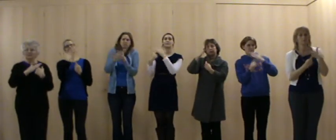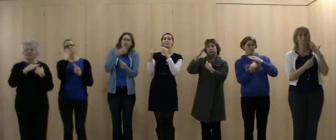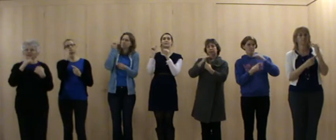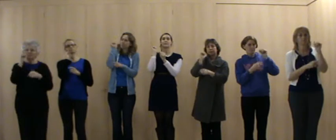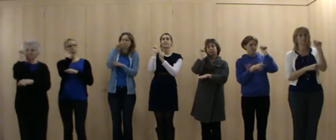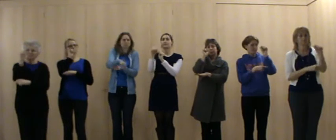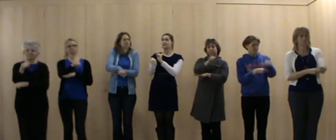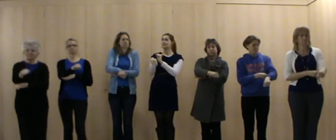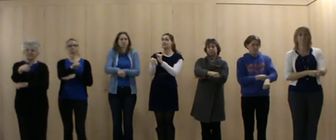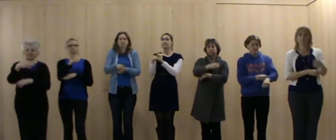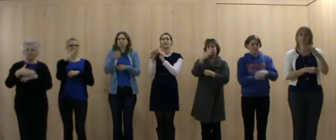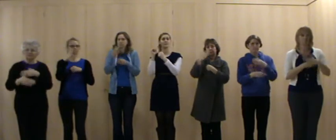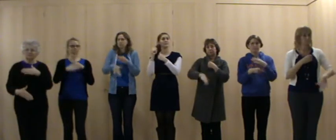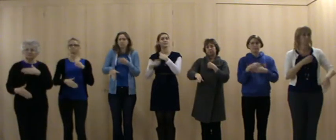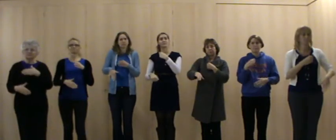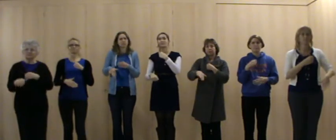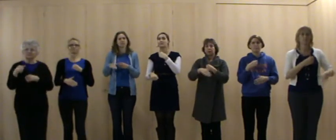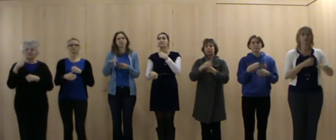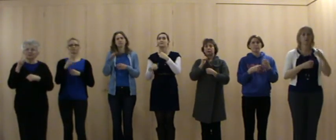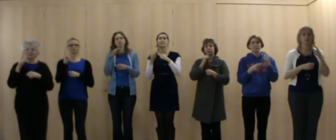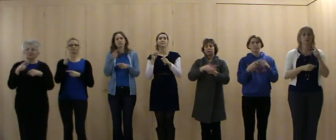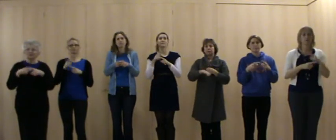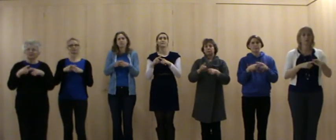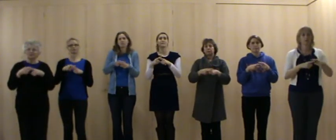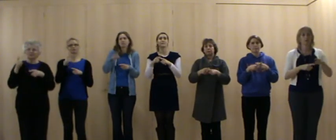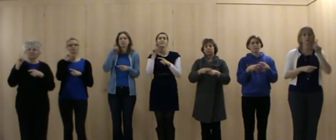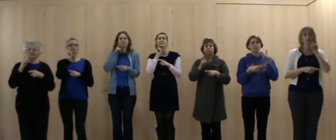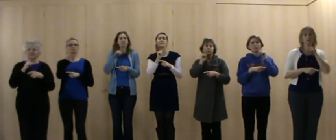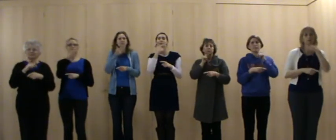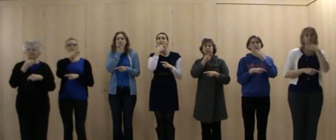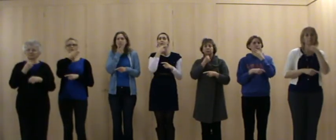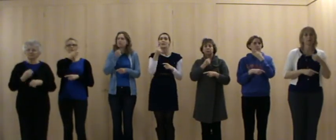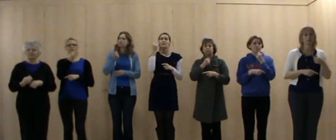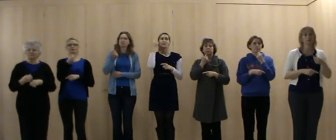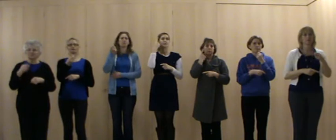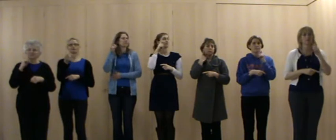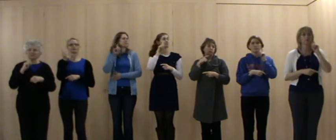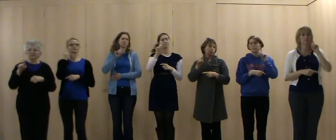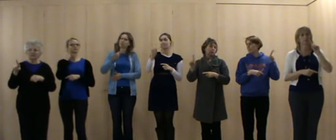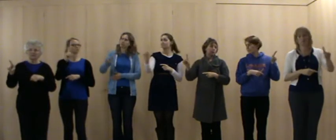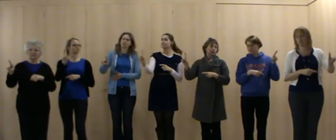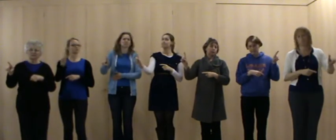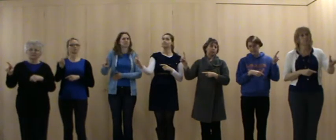And a noble heart must answer to the sacred